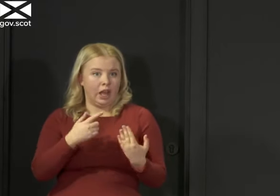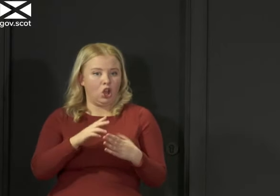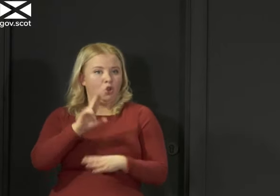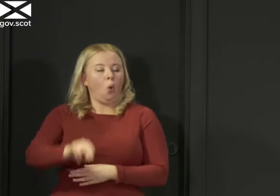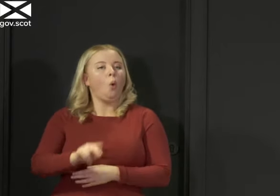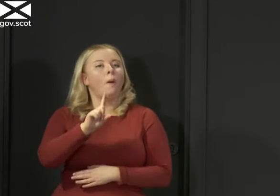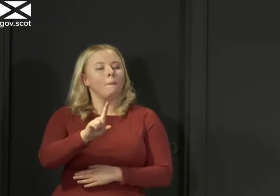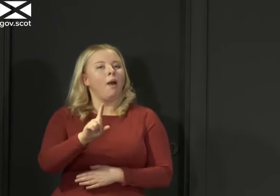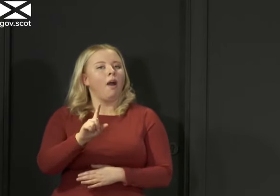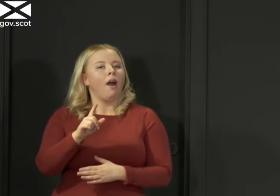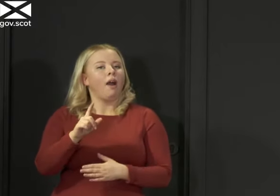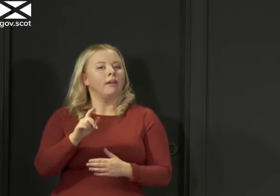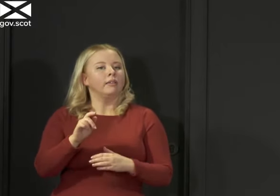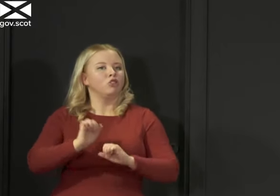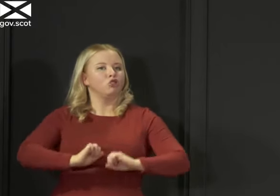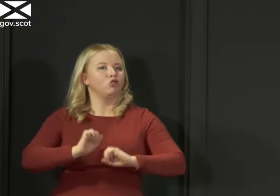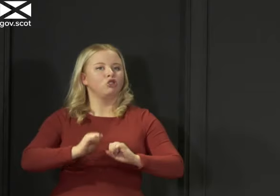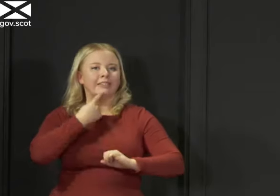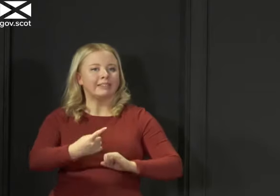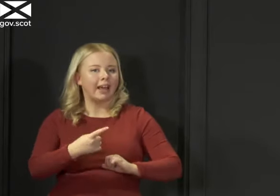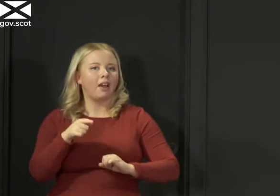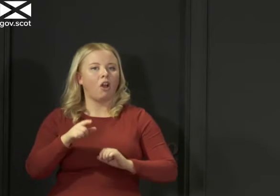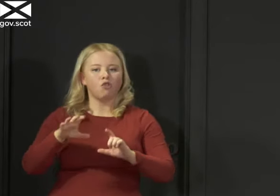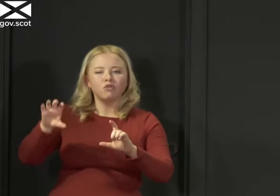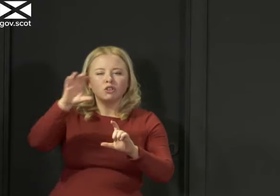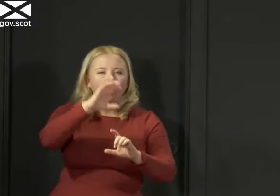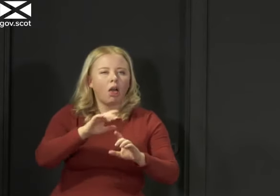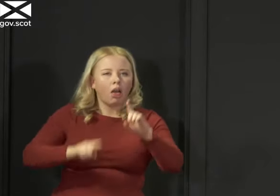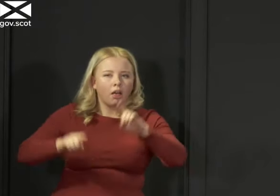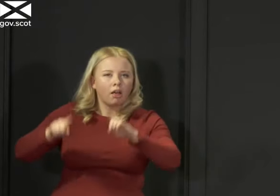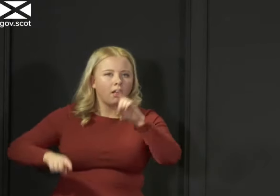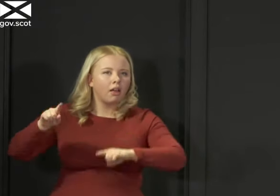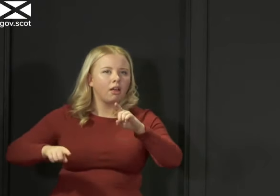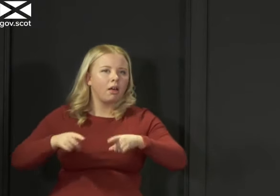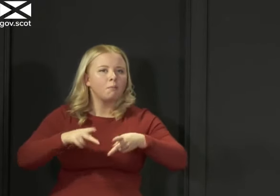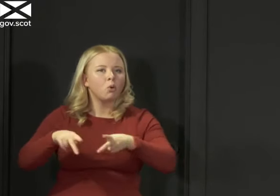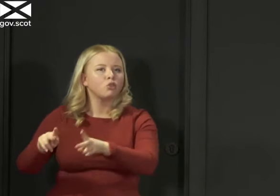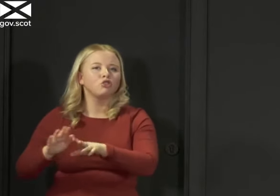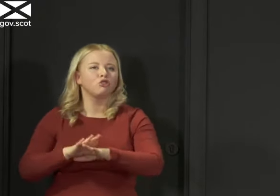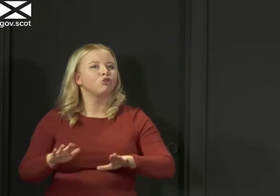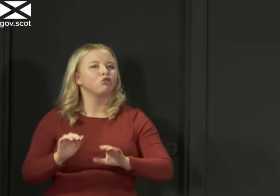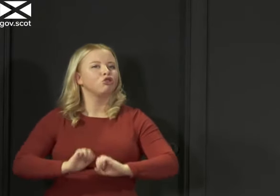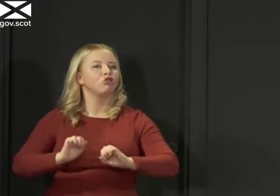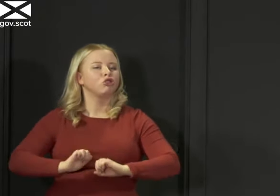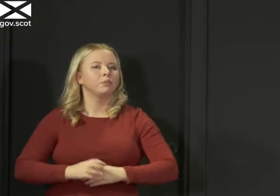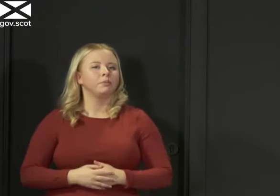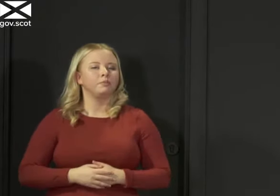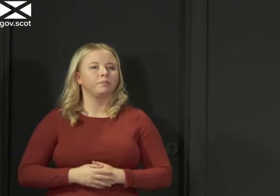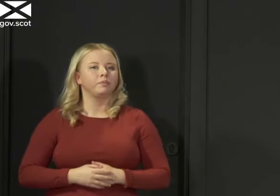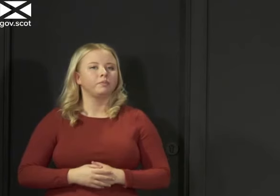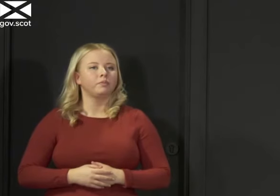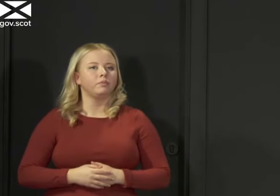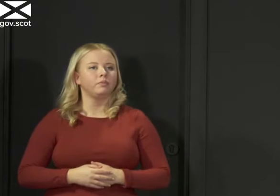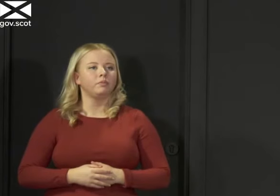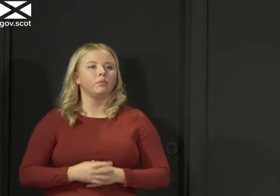at this stage proposing that kind of regionally varied approach within Scotland. One of the things that there's also,